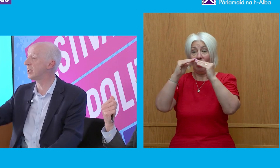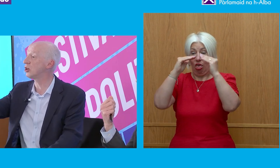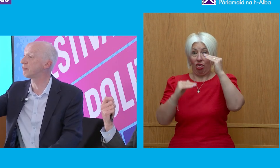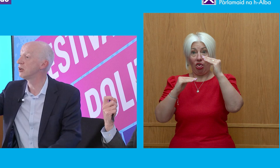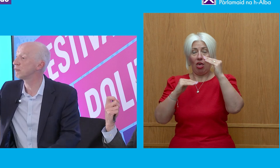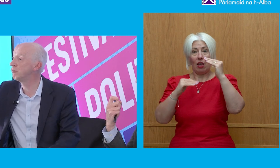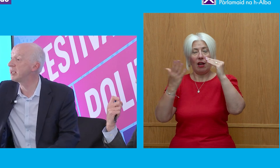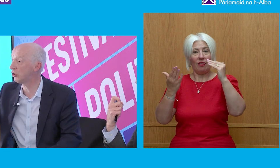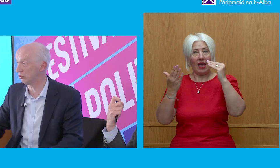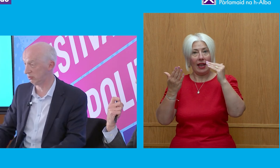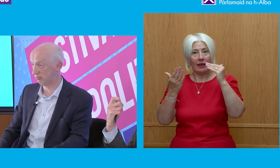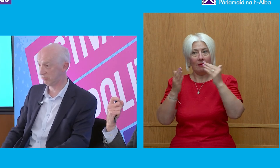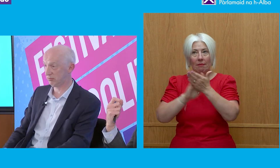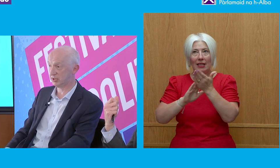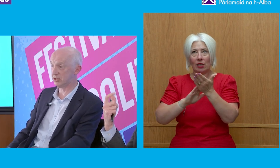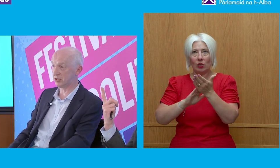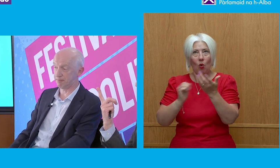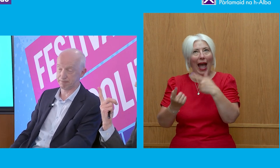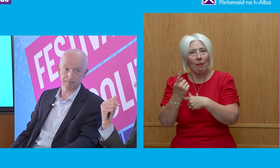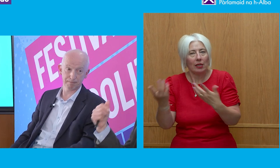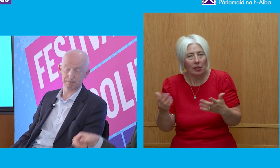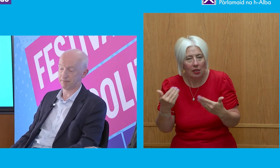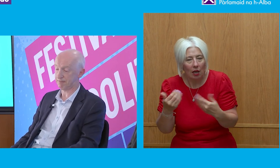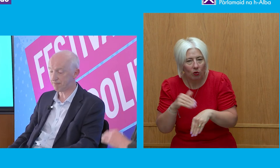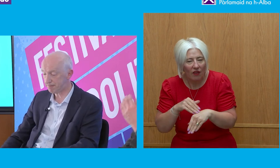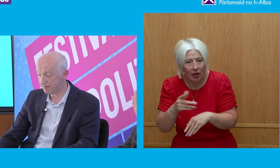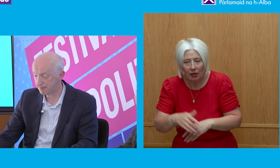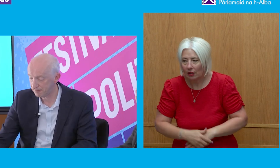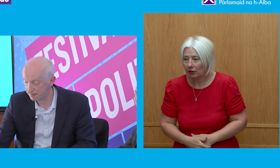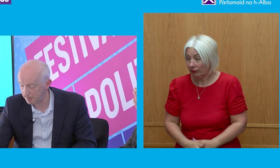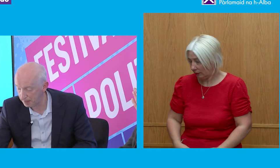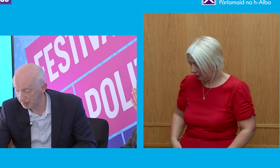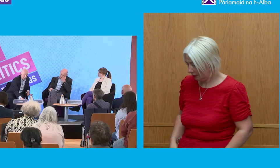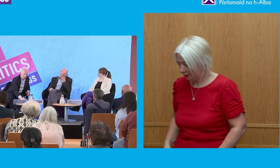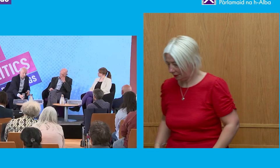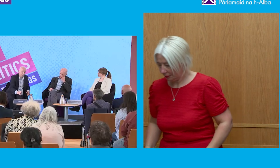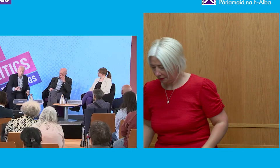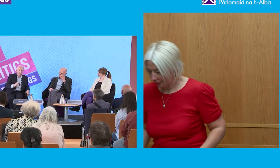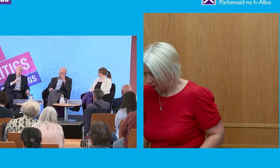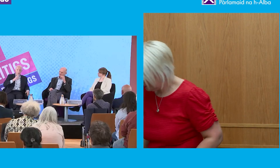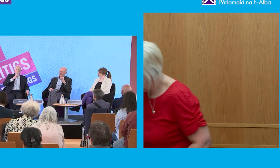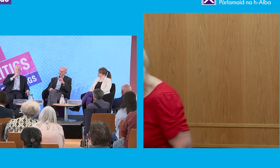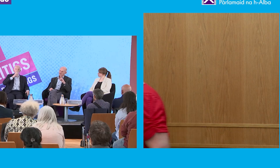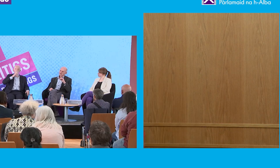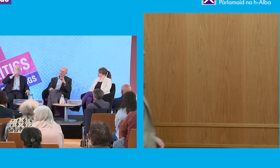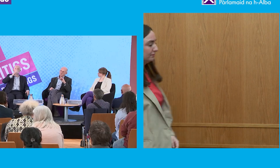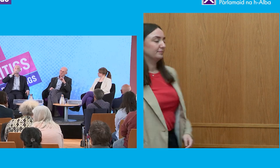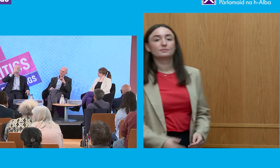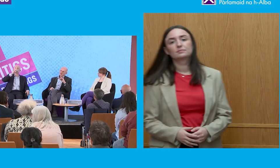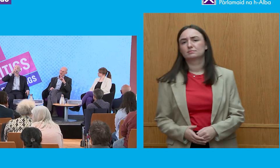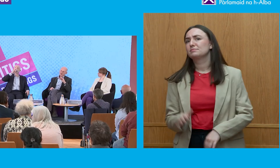kind of recall system. Yes I very much agree with a lot of that. think the